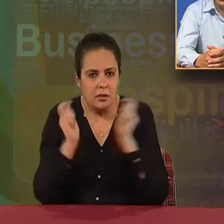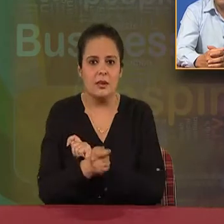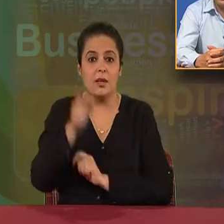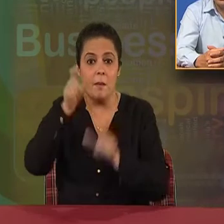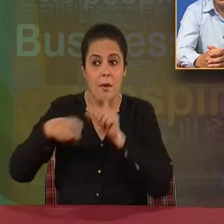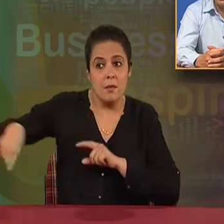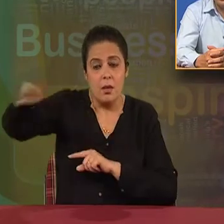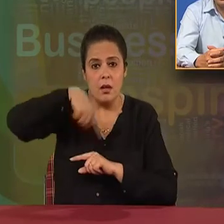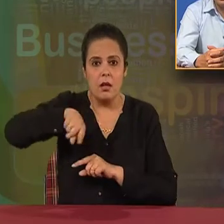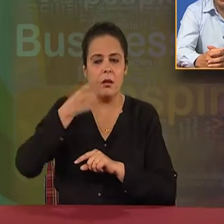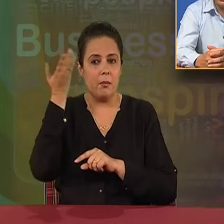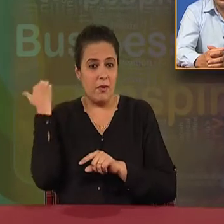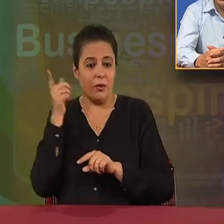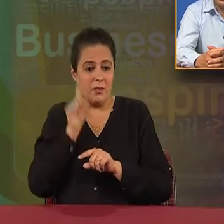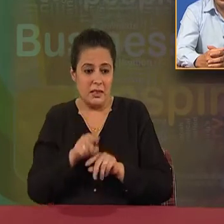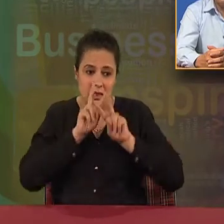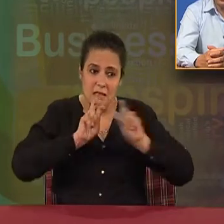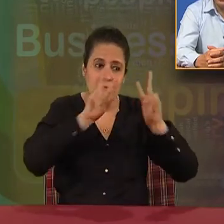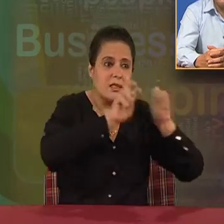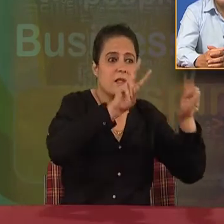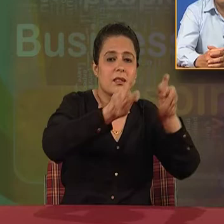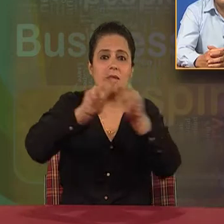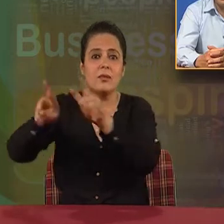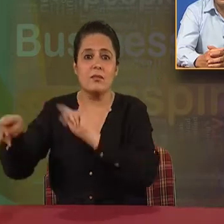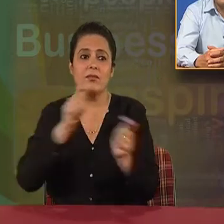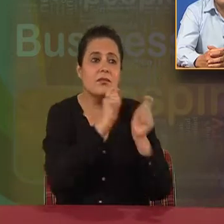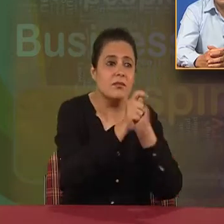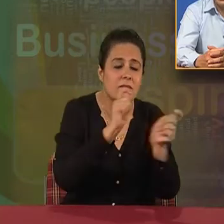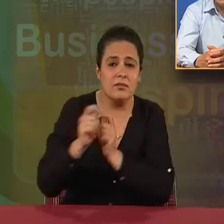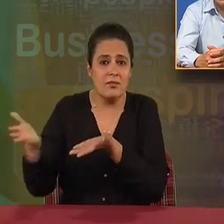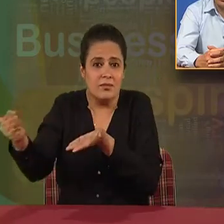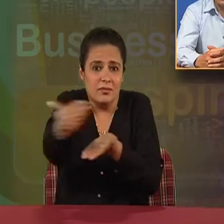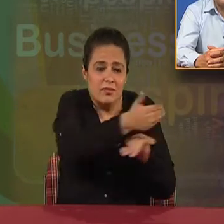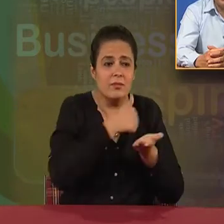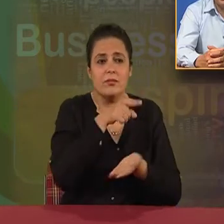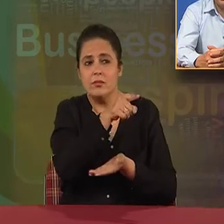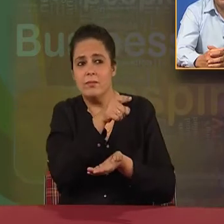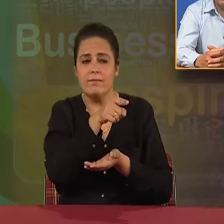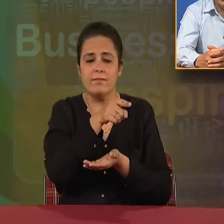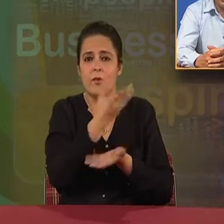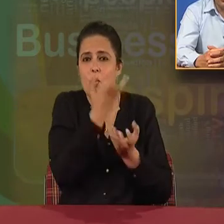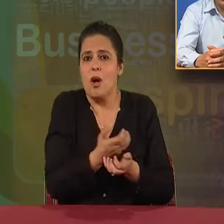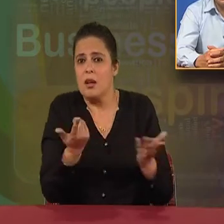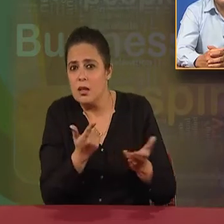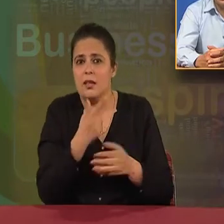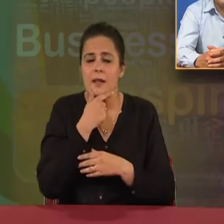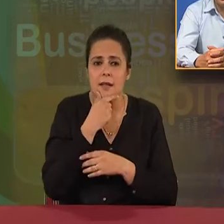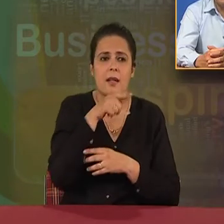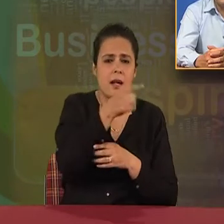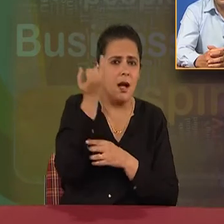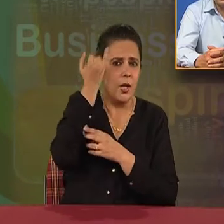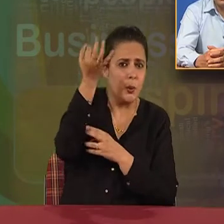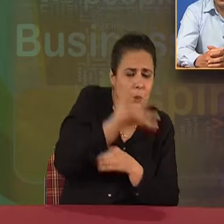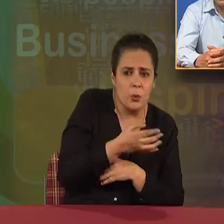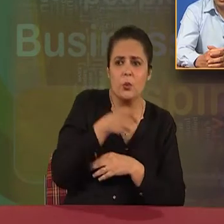they have to conduct a research in the market. They have to ask for the preferences, tastes of the people. And only after that,